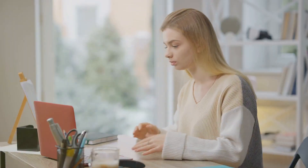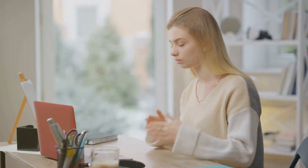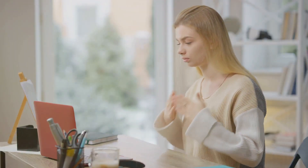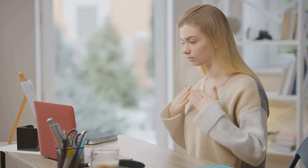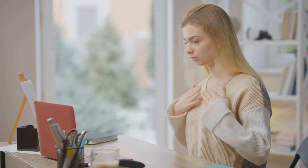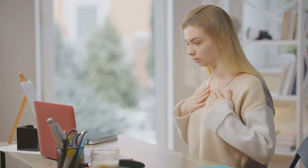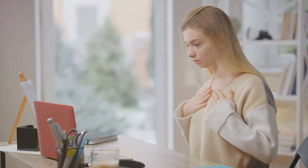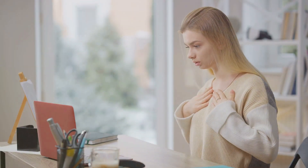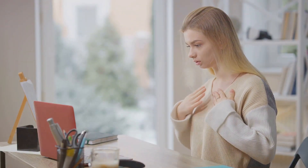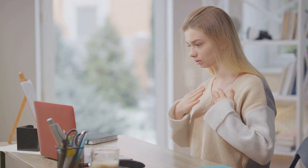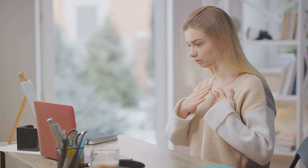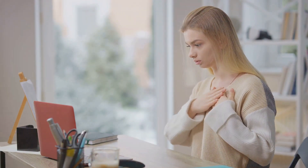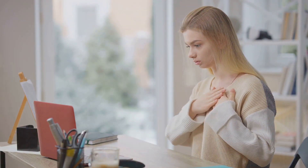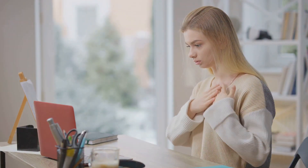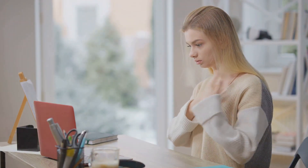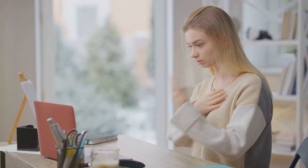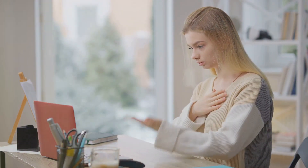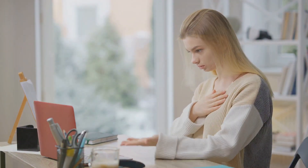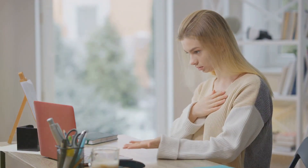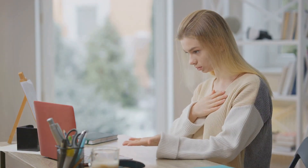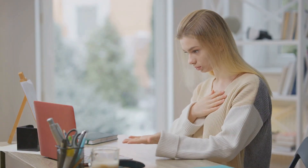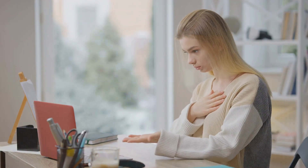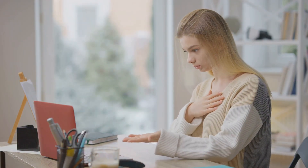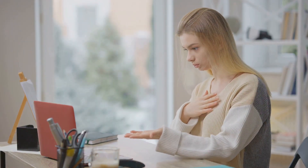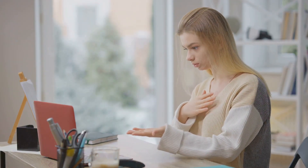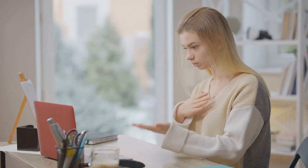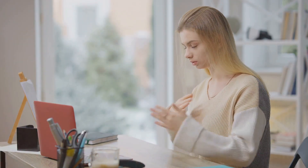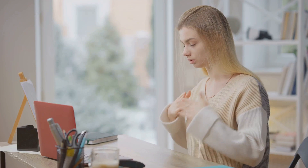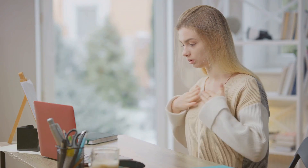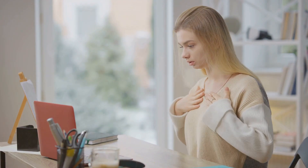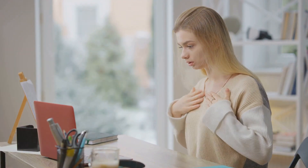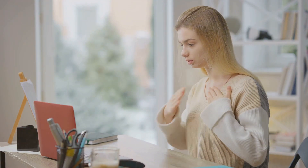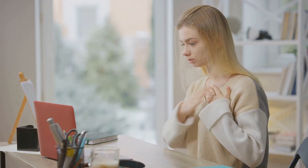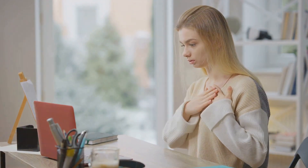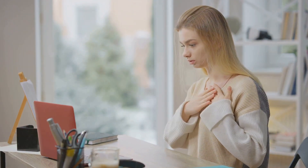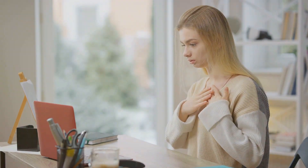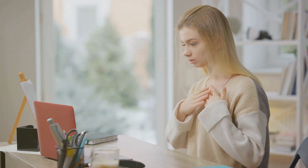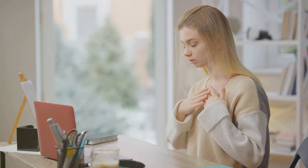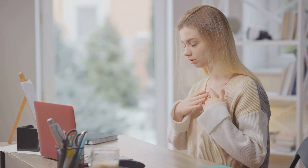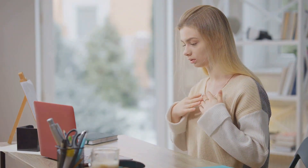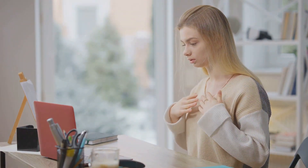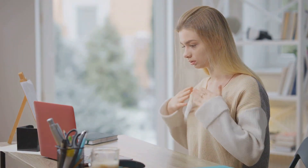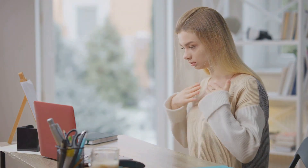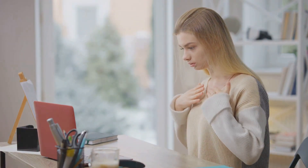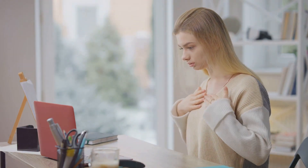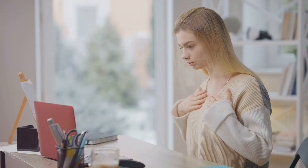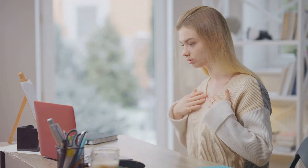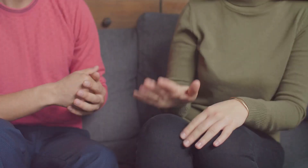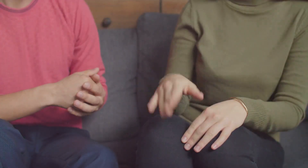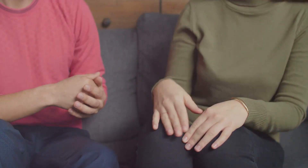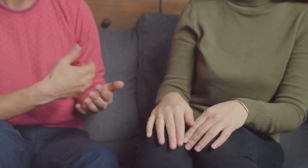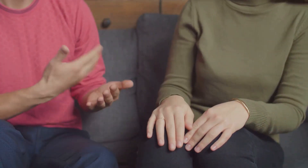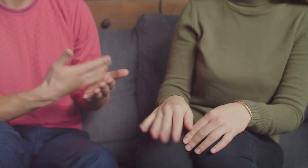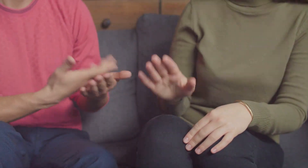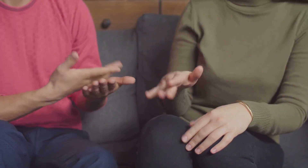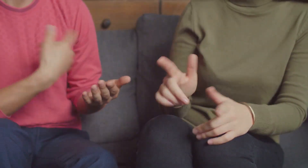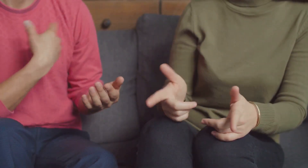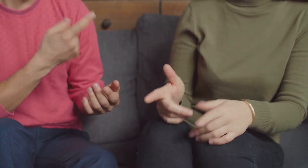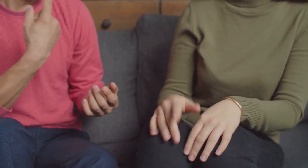This means interpreters have to be quick thinkers, translating from one language to another on the spot. There's no time for pausing or